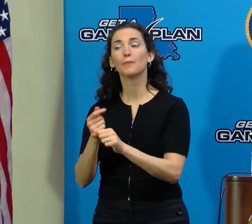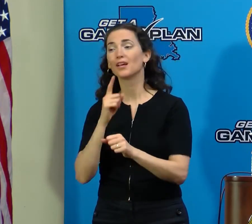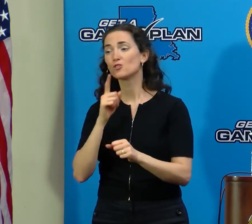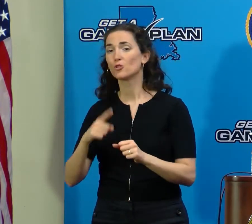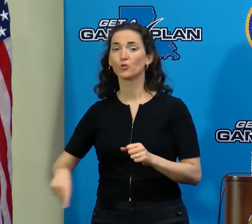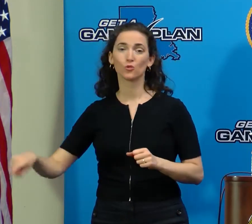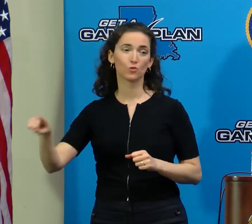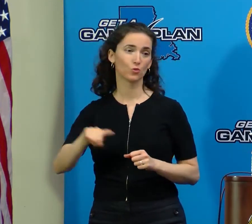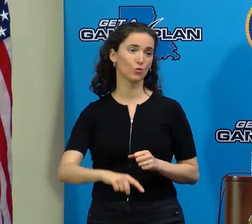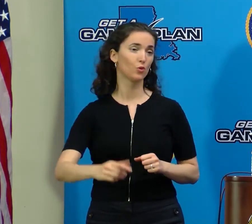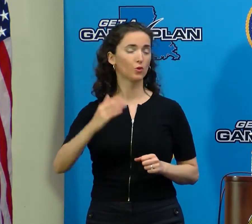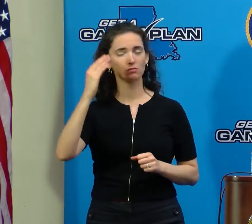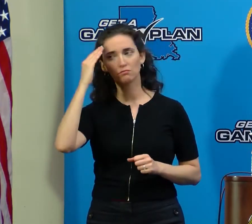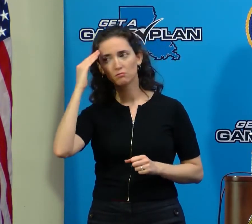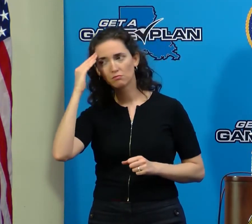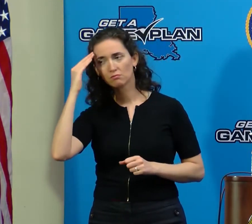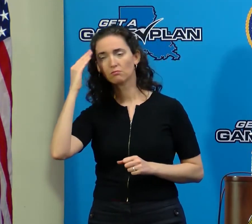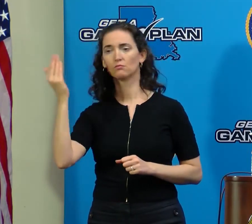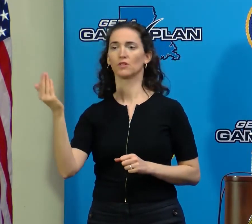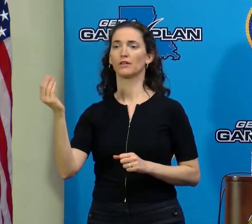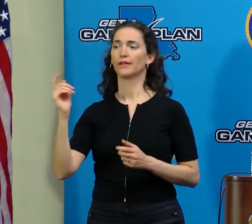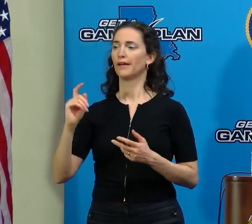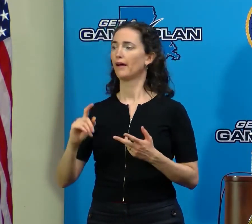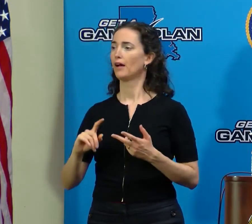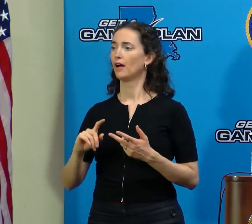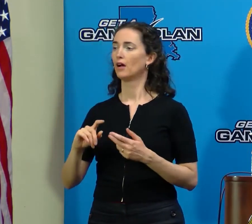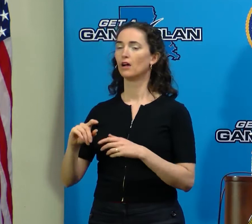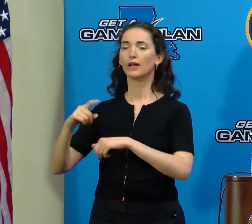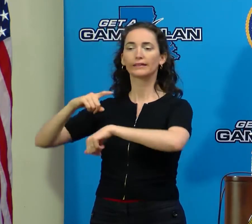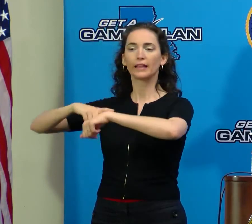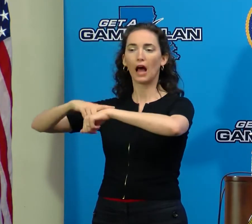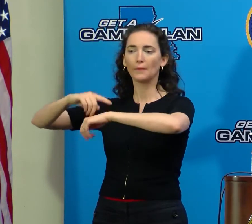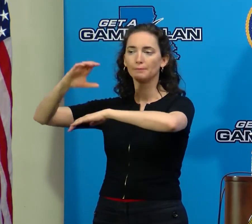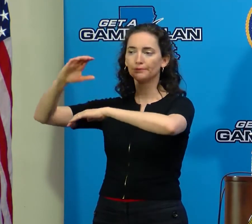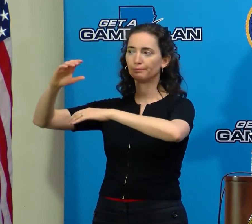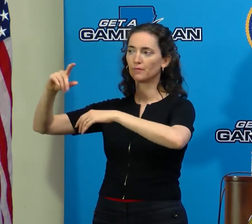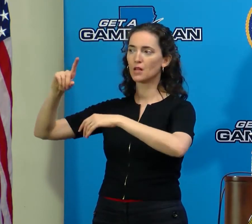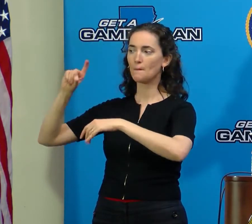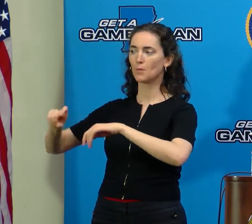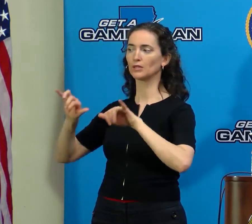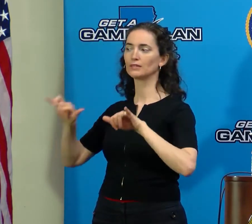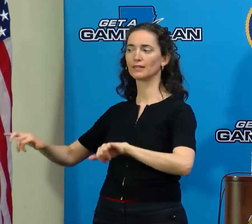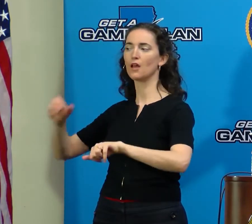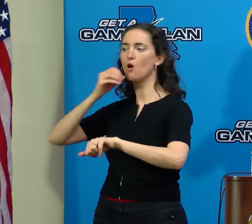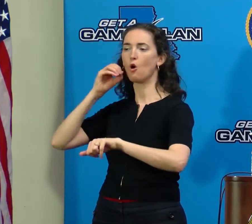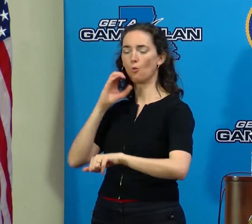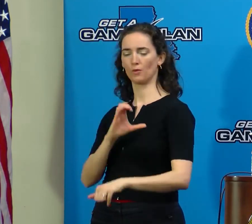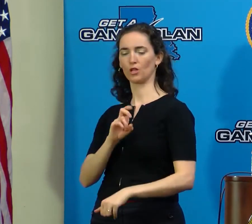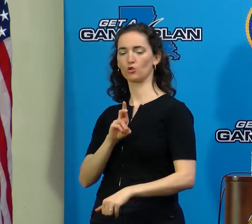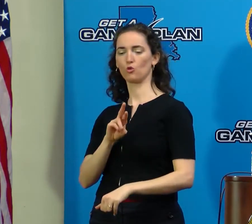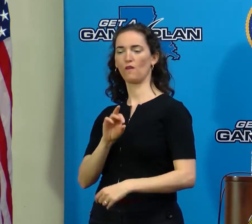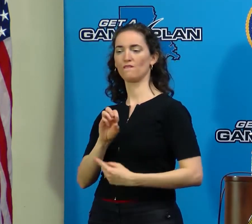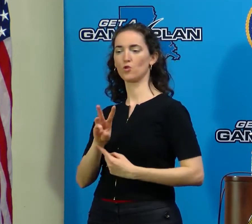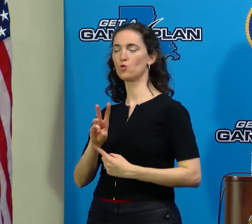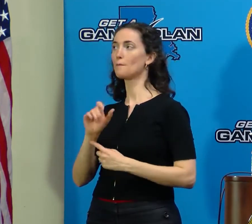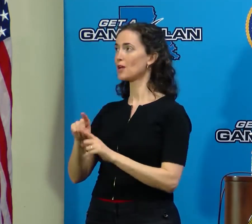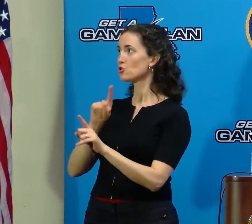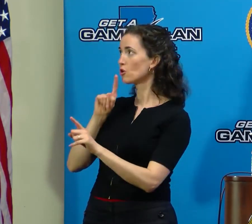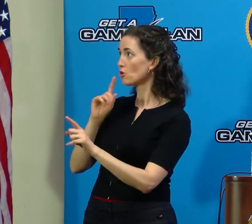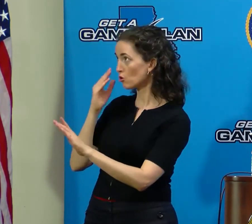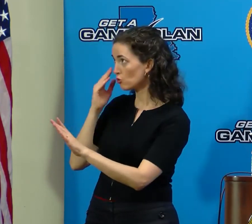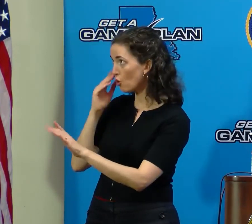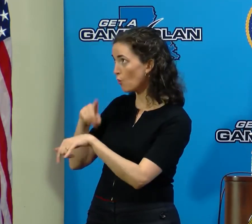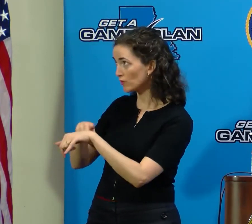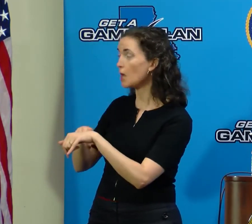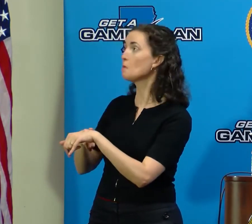that you conform to whatever curfews may be in place, that you don't come back until it